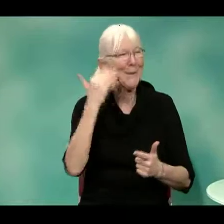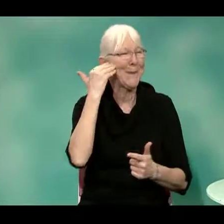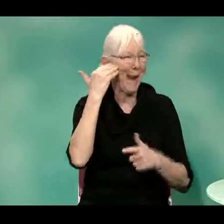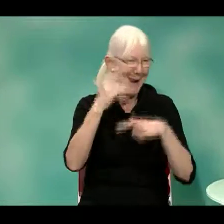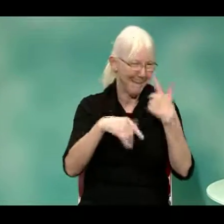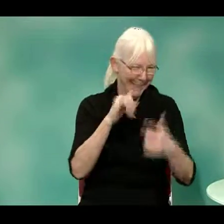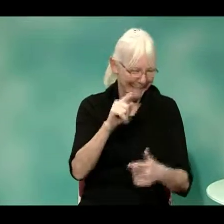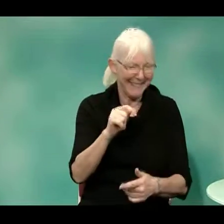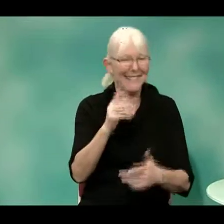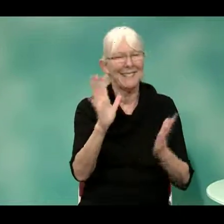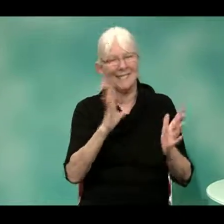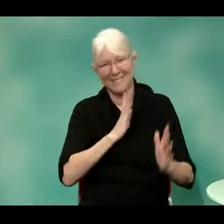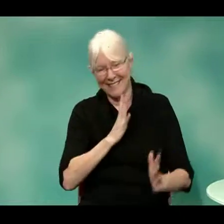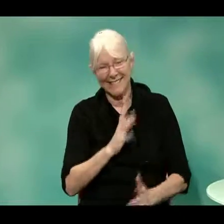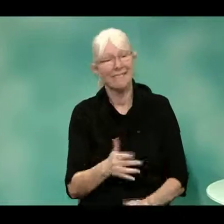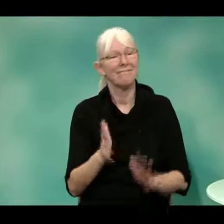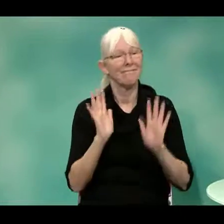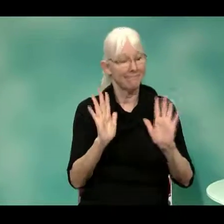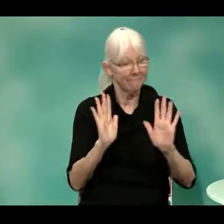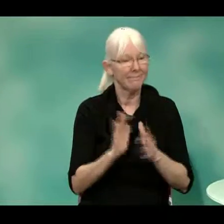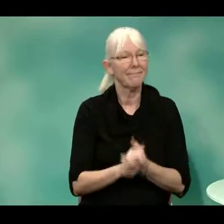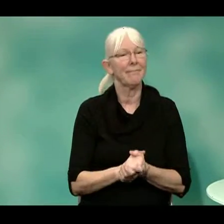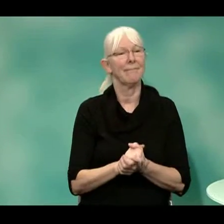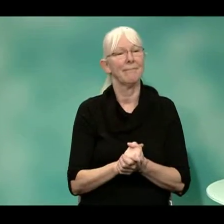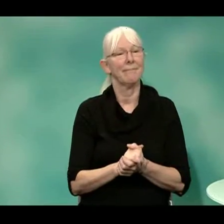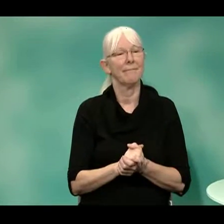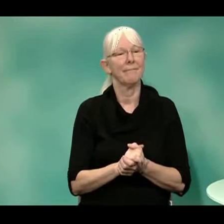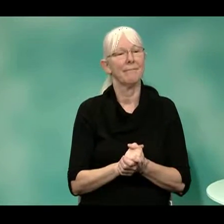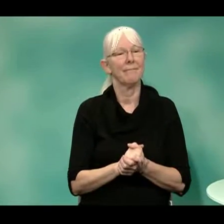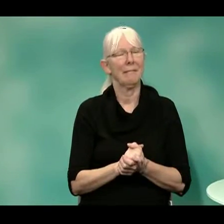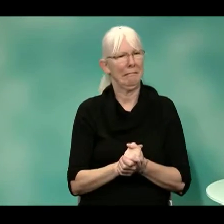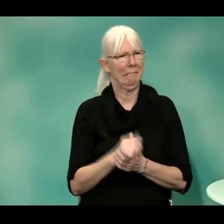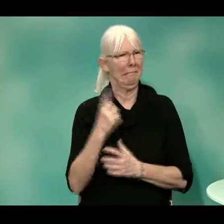Um, and so they did say that they would have blocks of text as well.